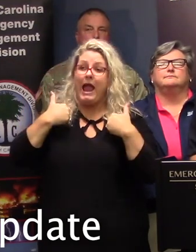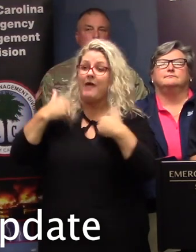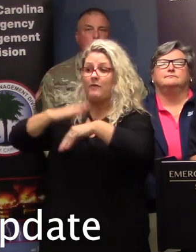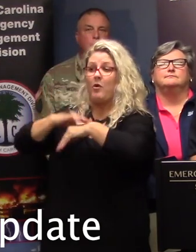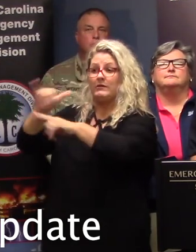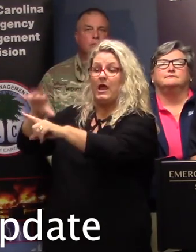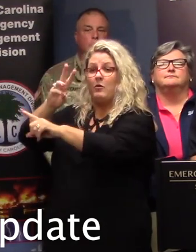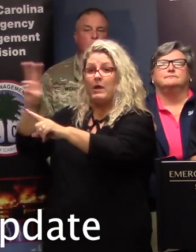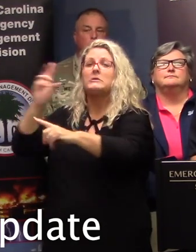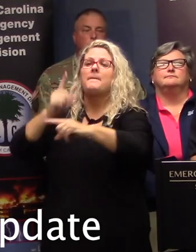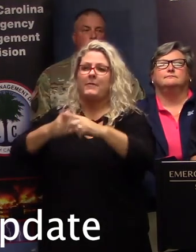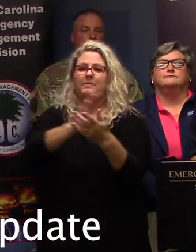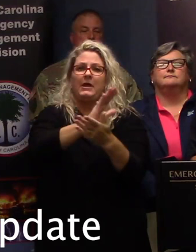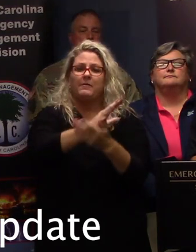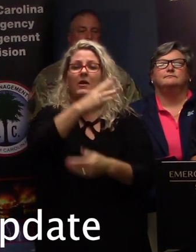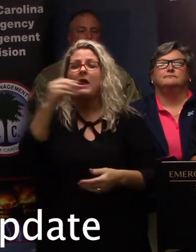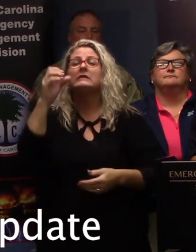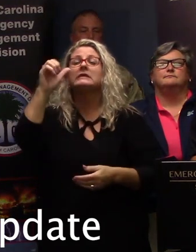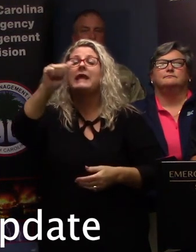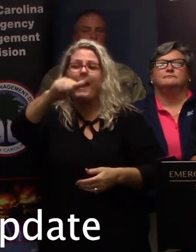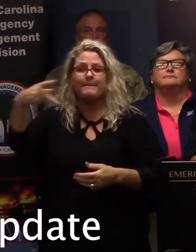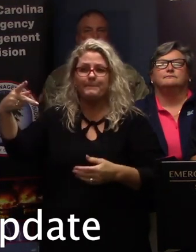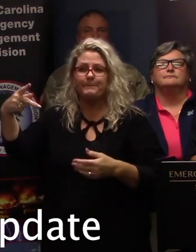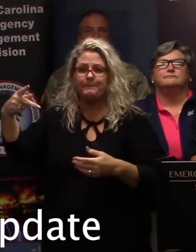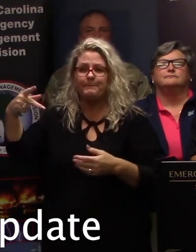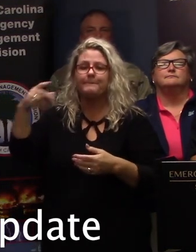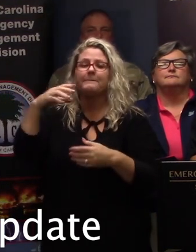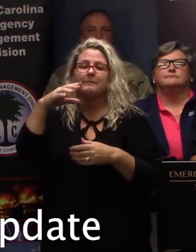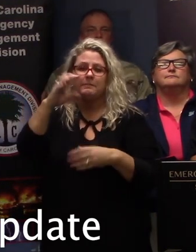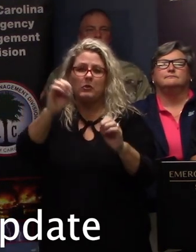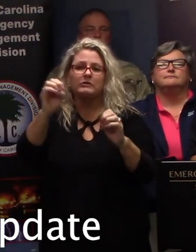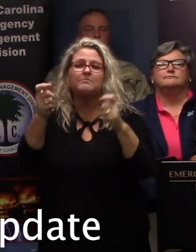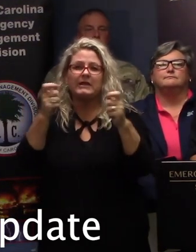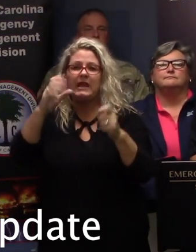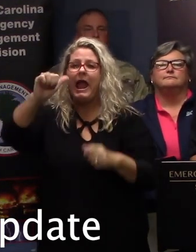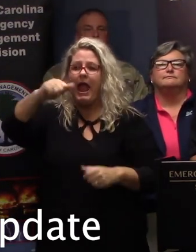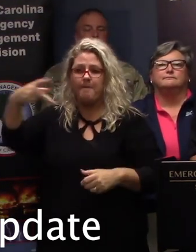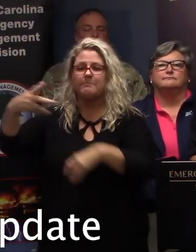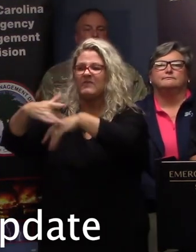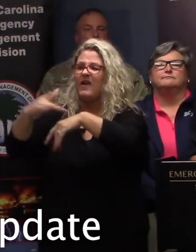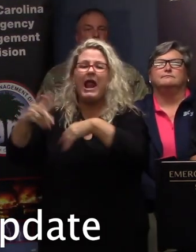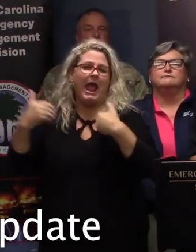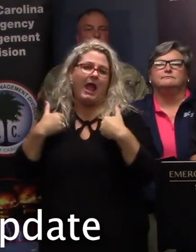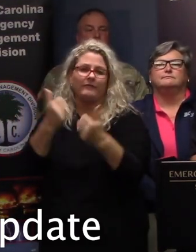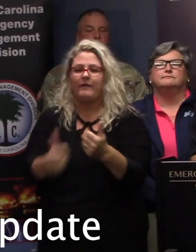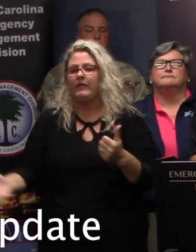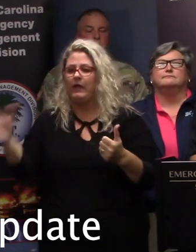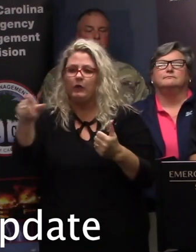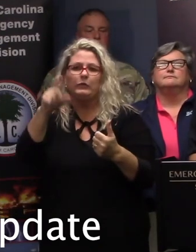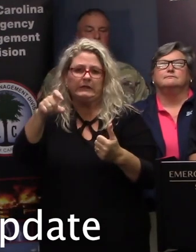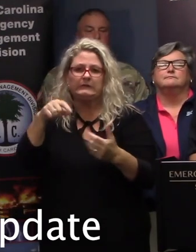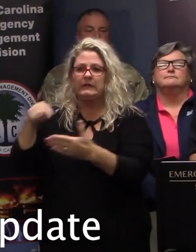And then, we also have the South Carolina Emergency Mobile App, Emergency Management Mobile App, that's available, that has all that information on it, as